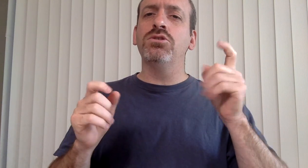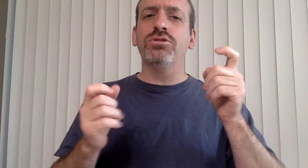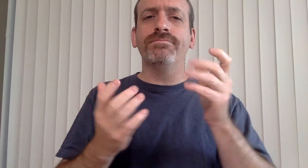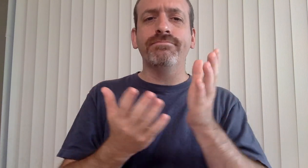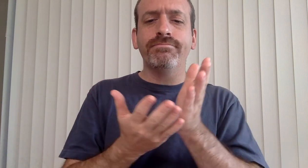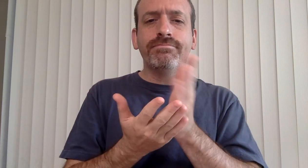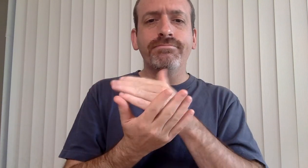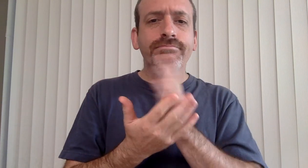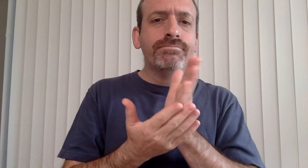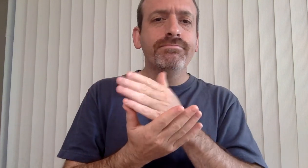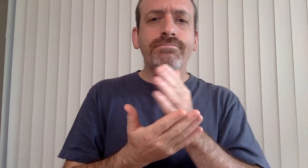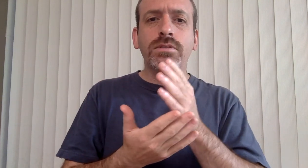Uh-oh.